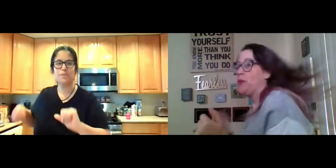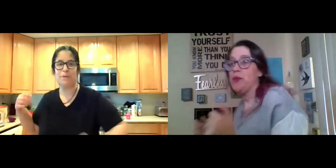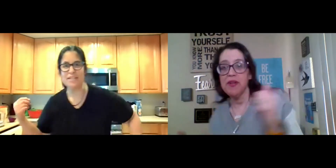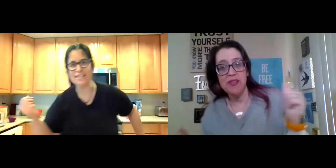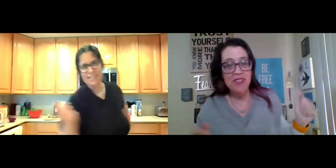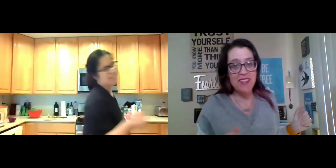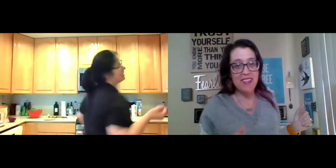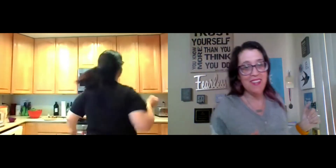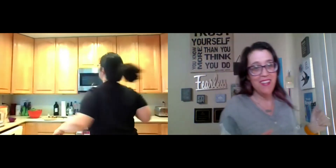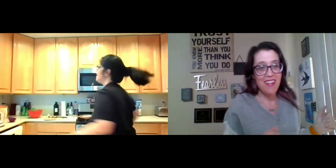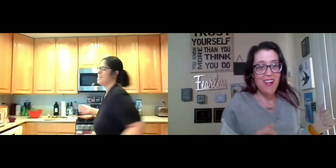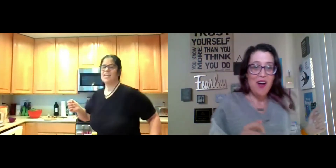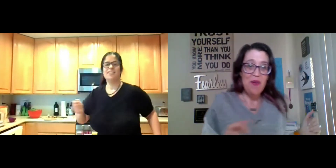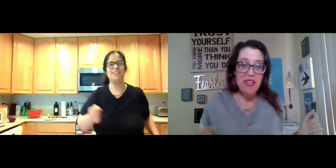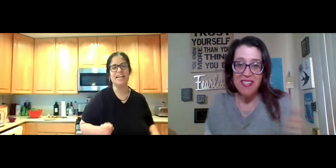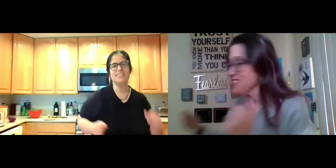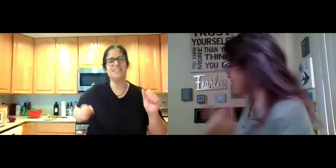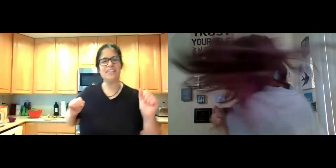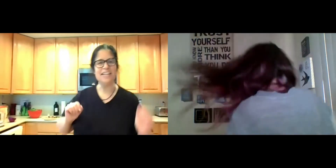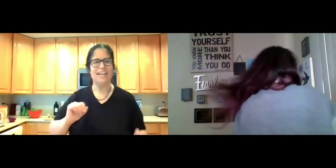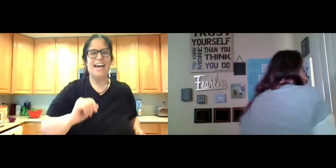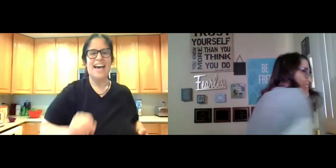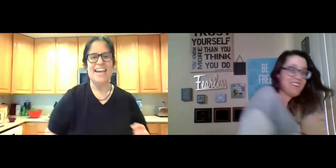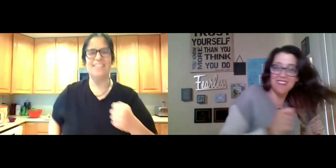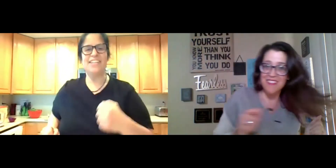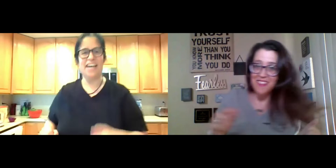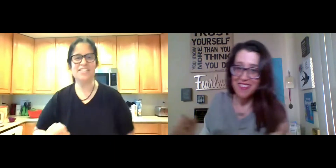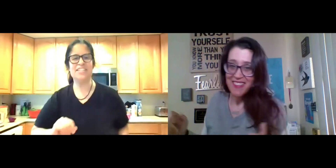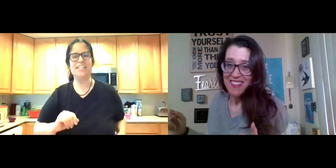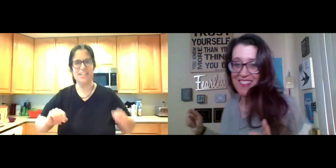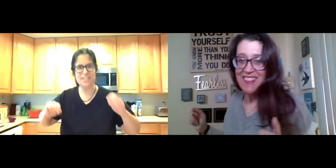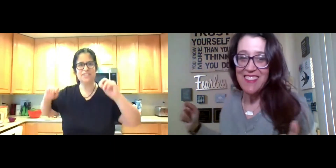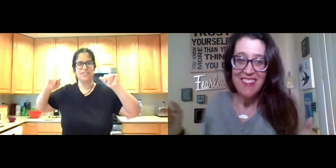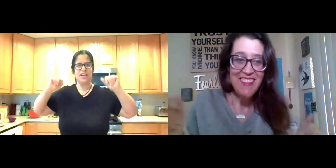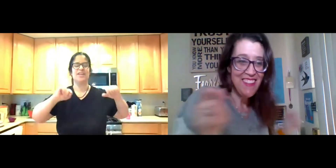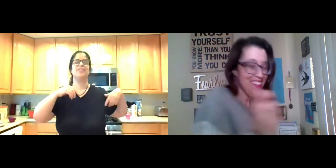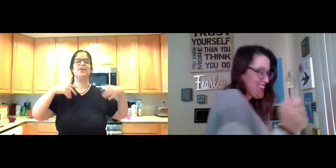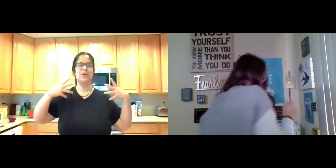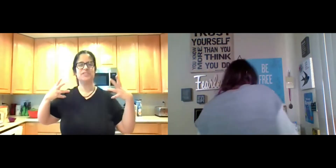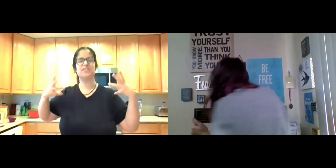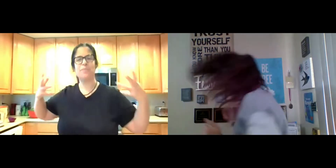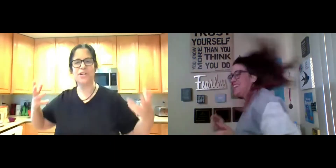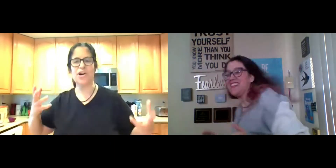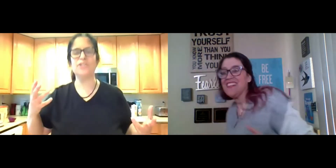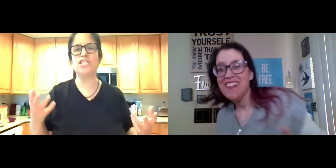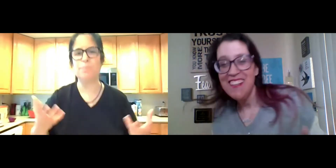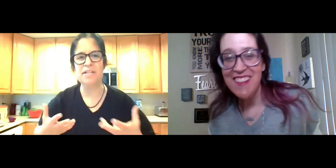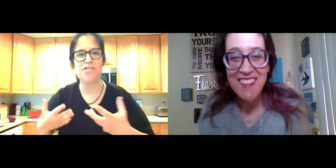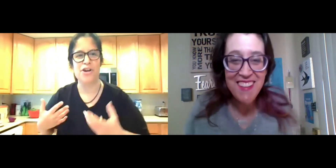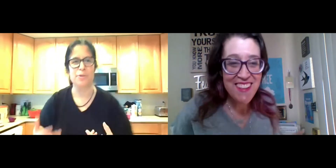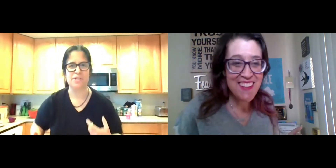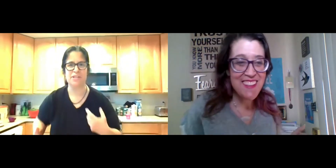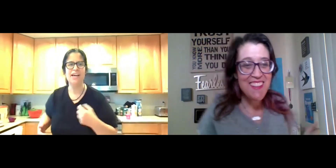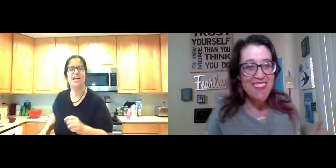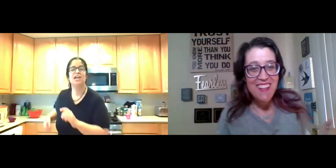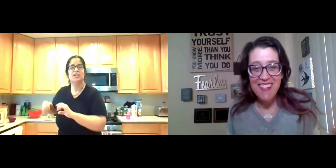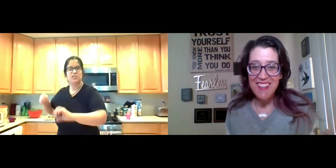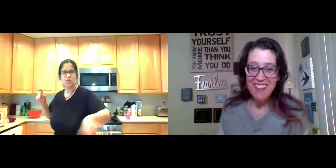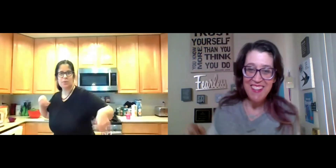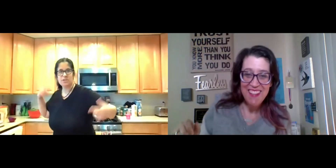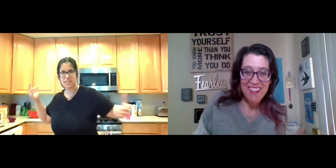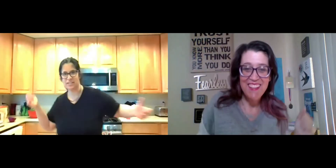you do spinning in the 1980s, there was something called spin therapy.